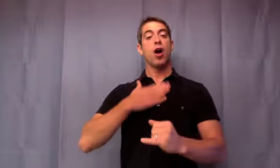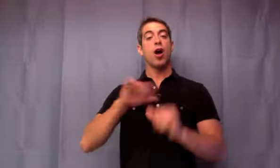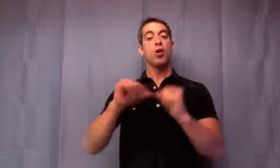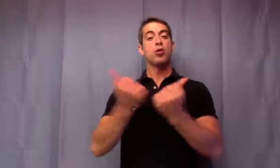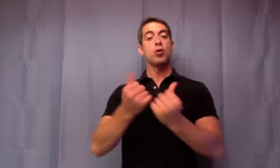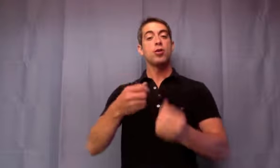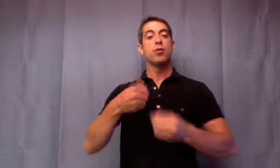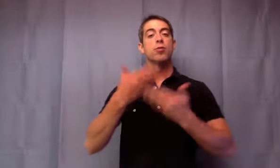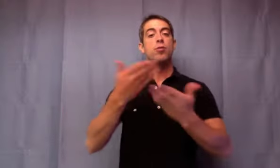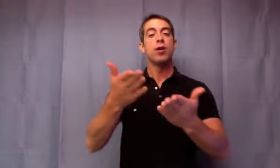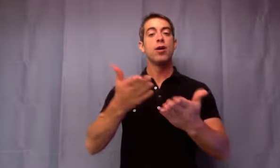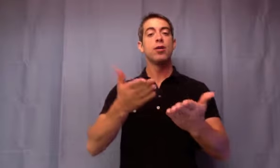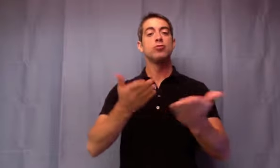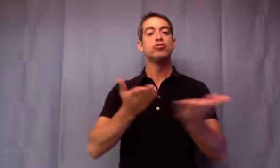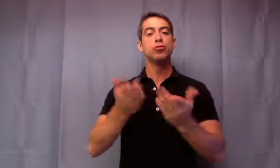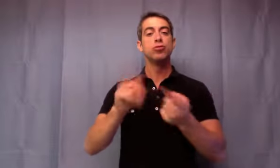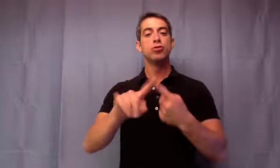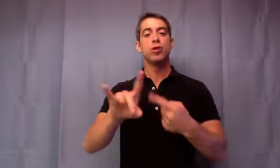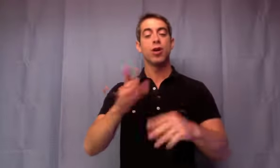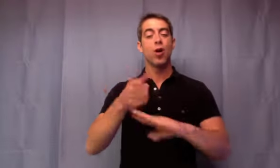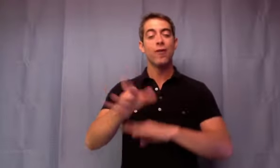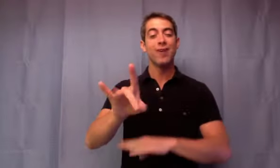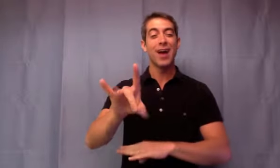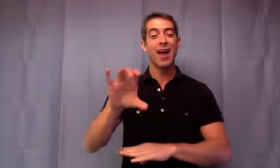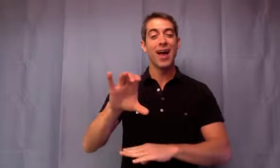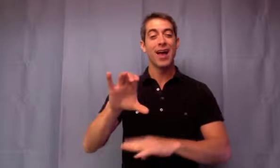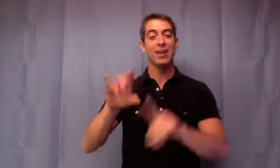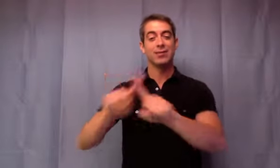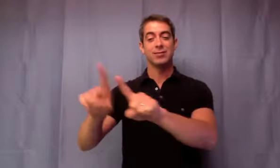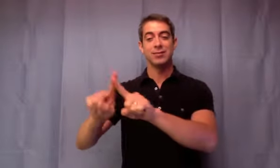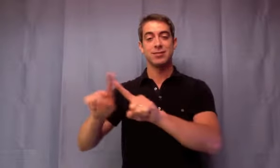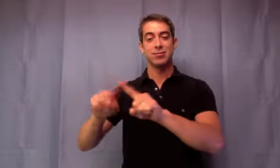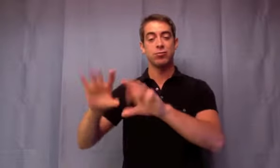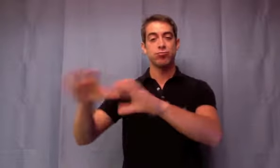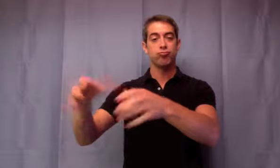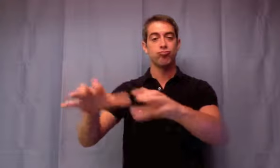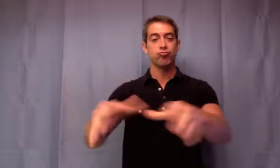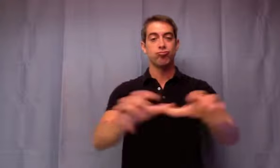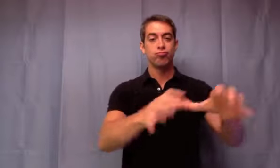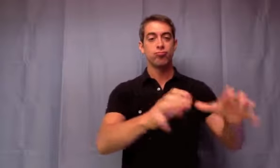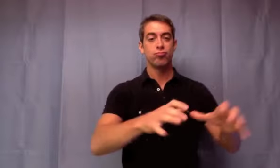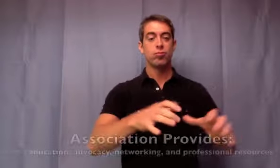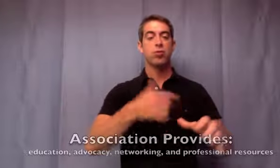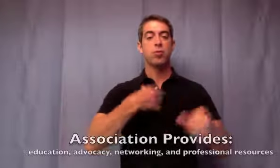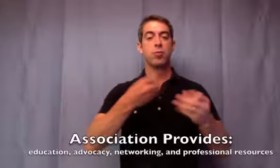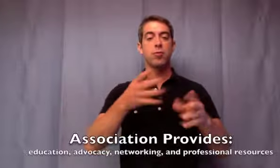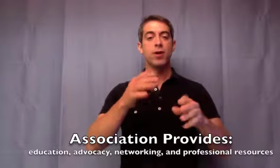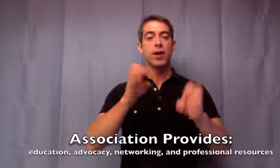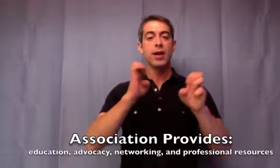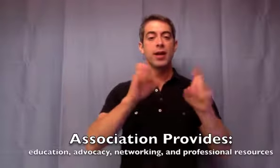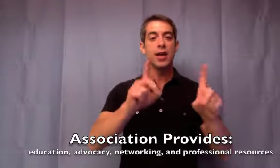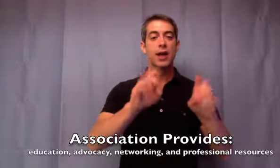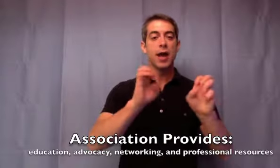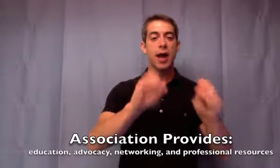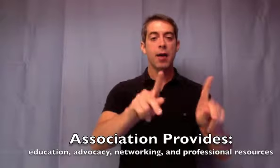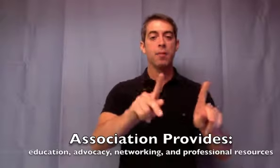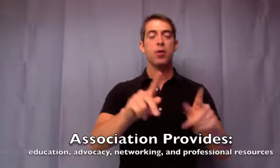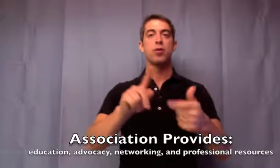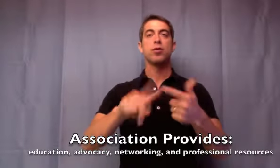education, advocacy, networking opportunities, and professional resources so